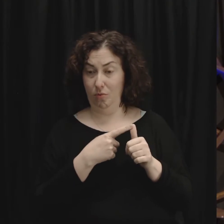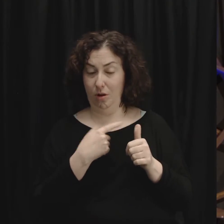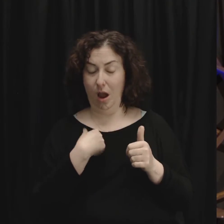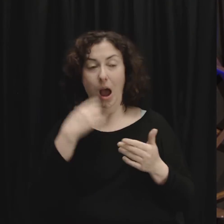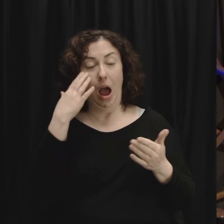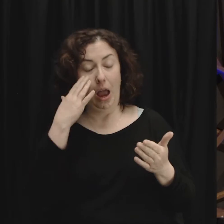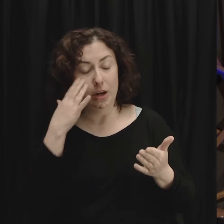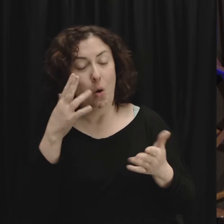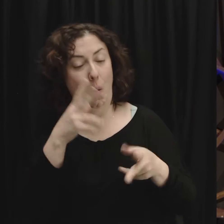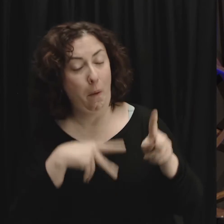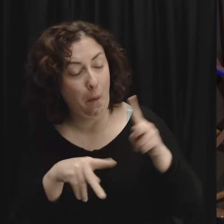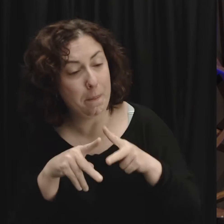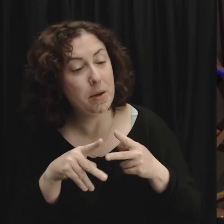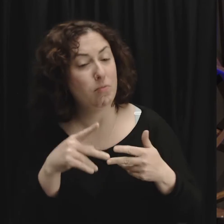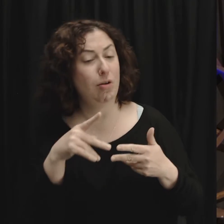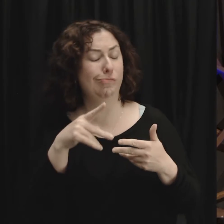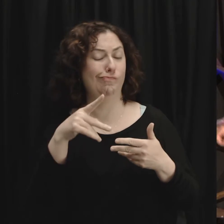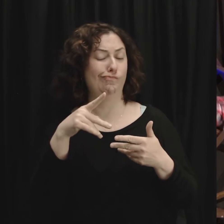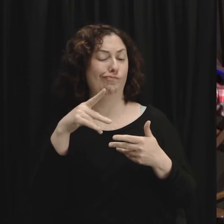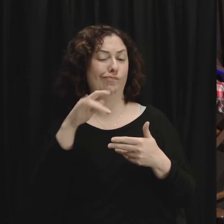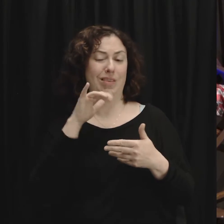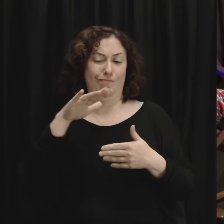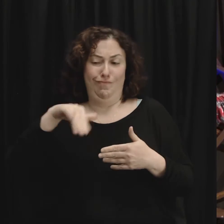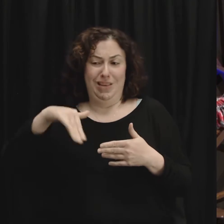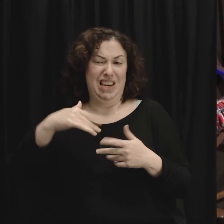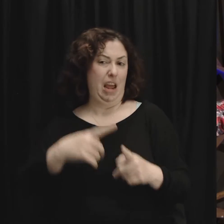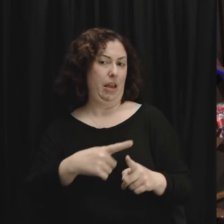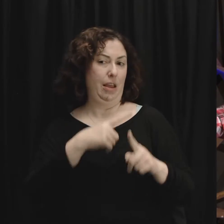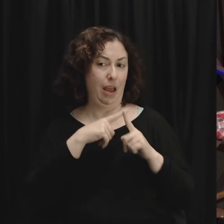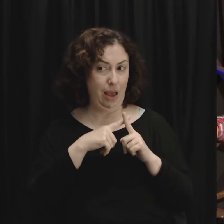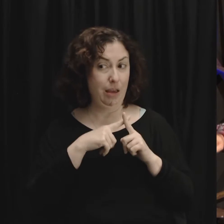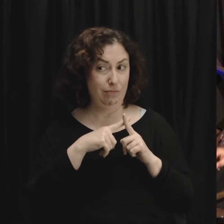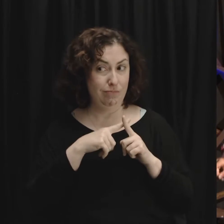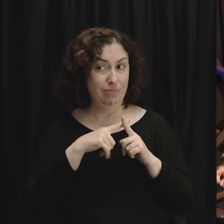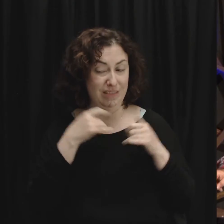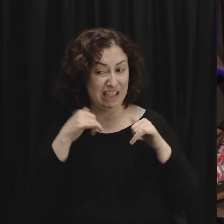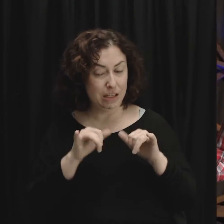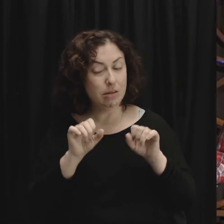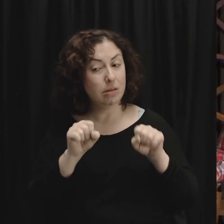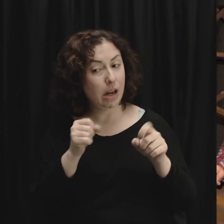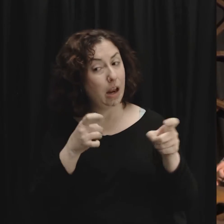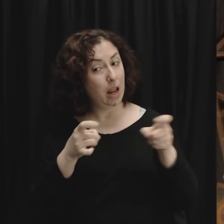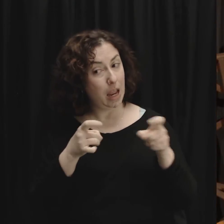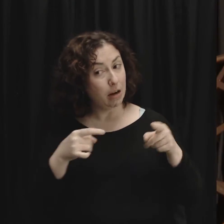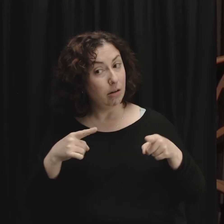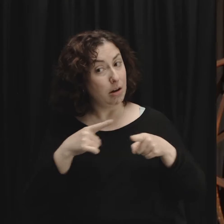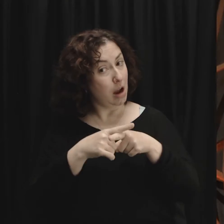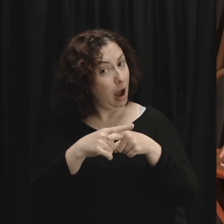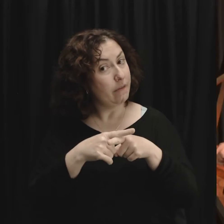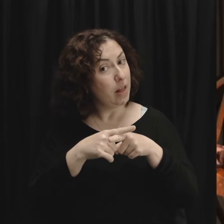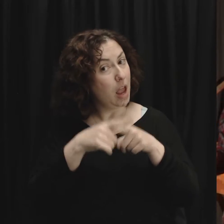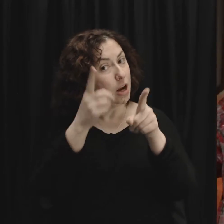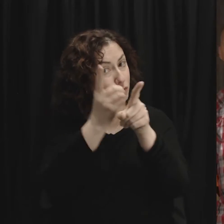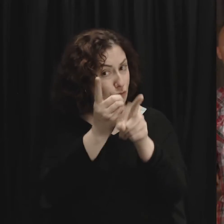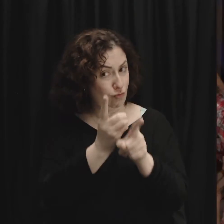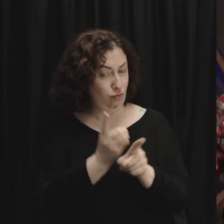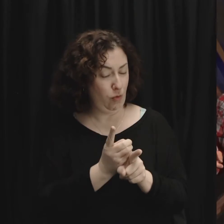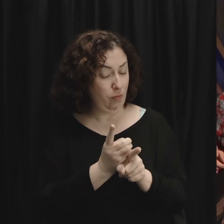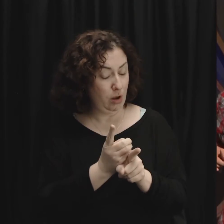people who are not believers that handle conflict in that healthier way. It is possible to not believe in Jesus